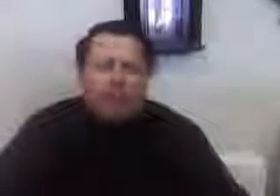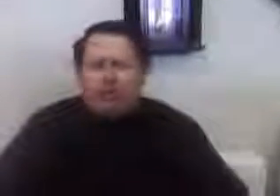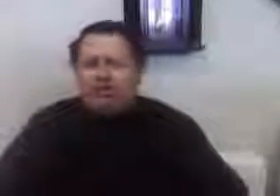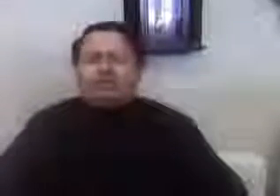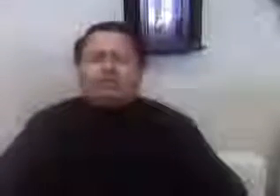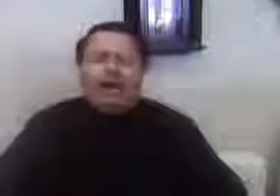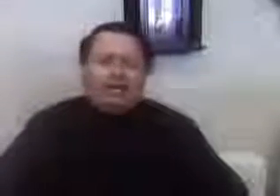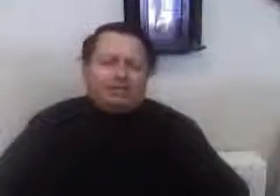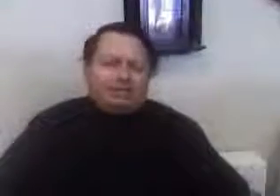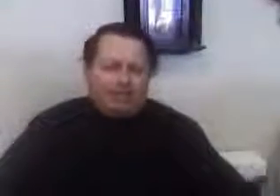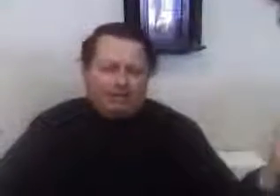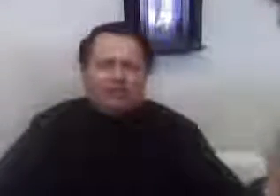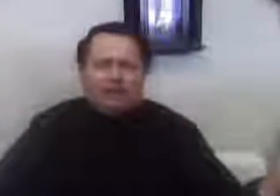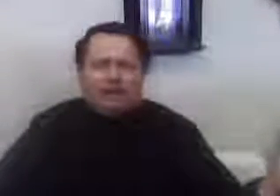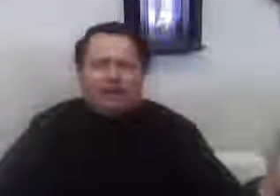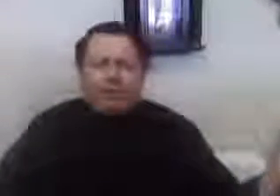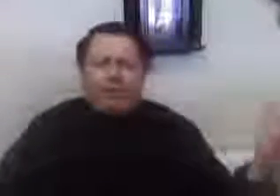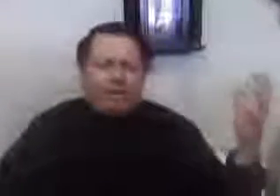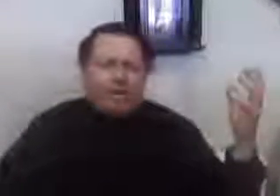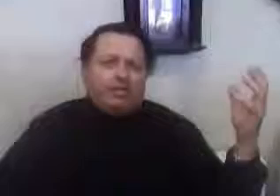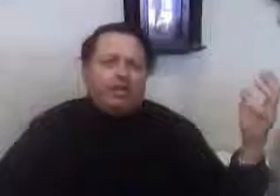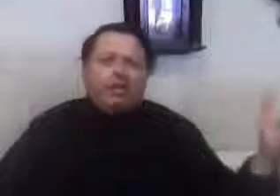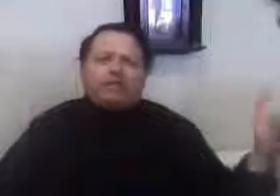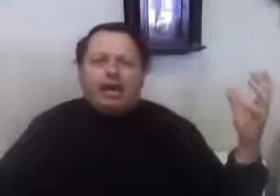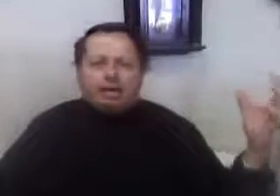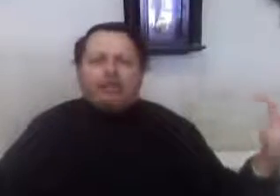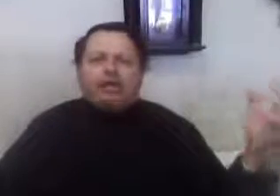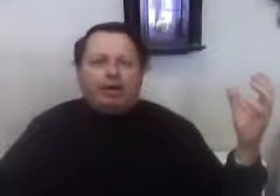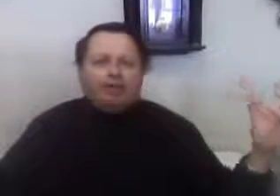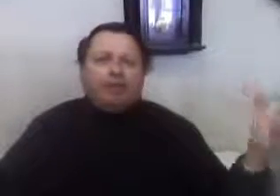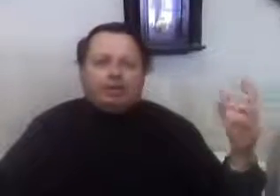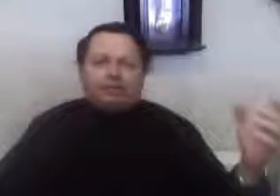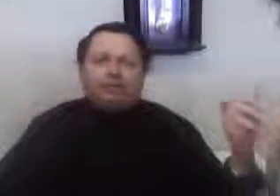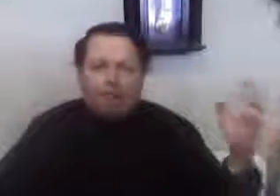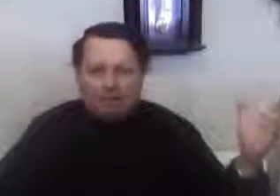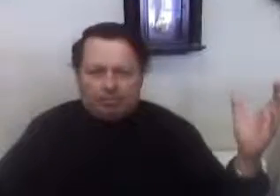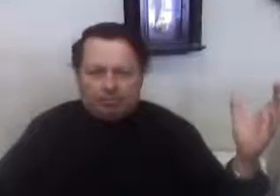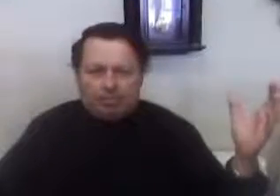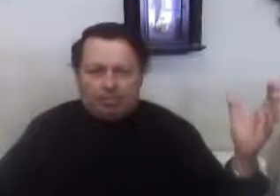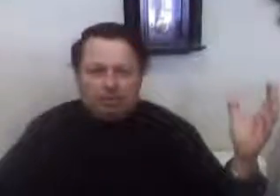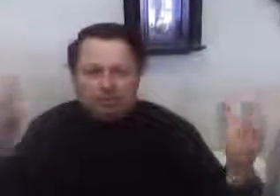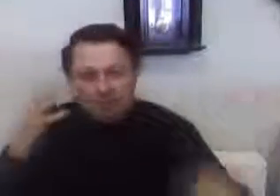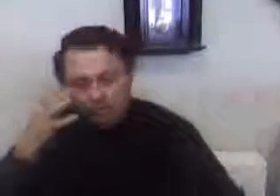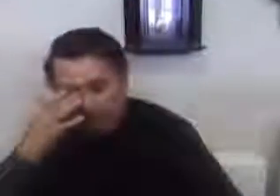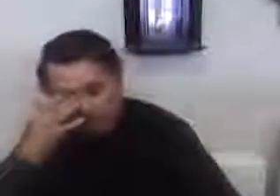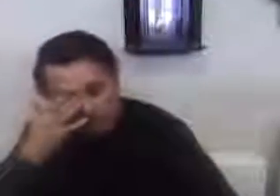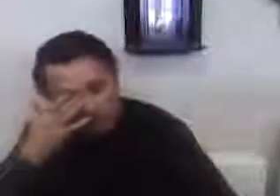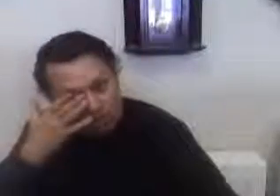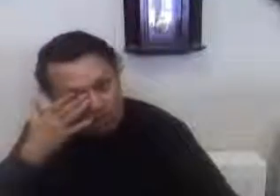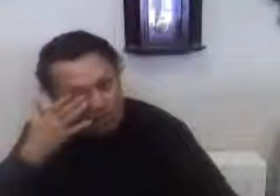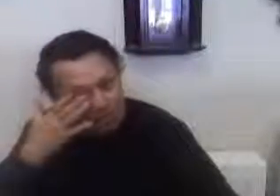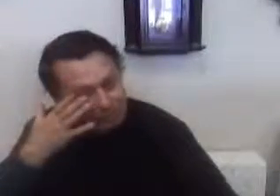Billions of dollars given to companies and they kept it up there at the top. None of it trickled down.